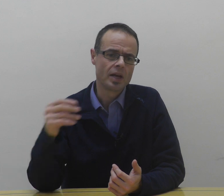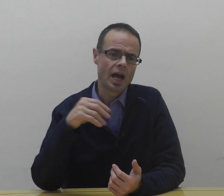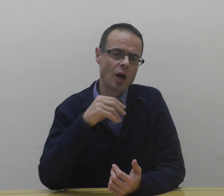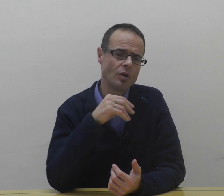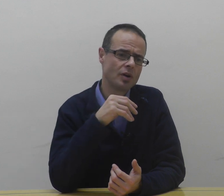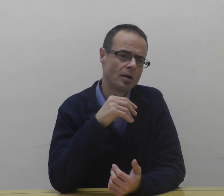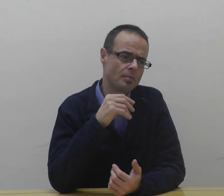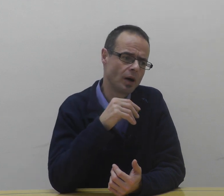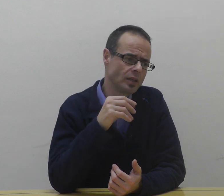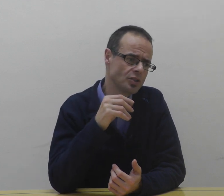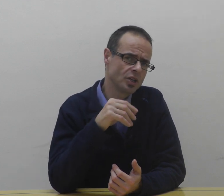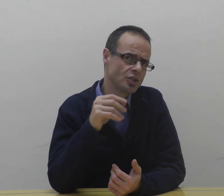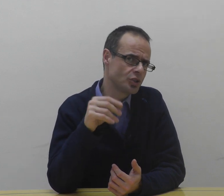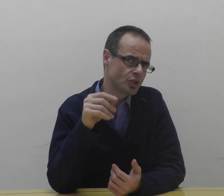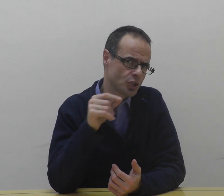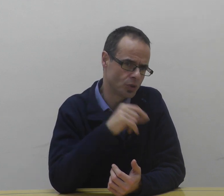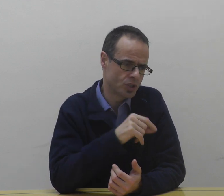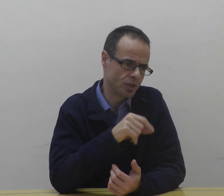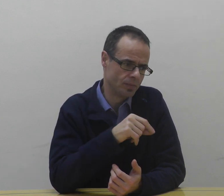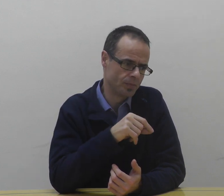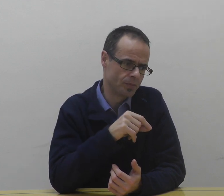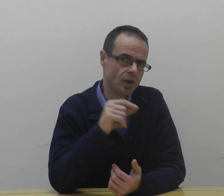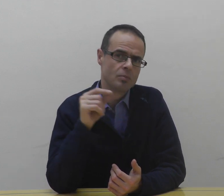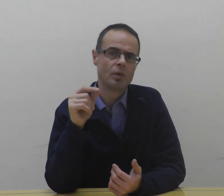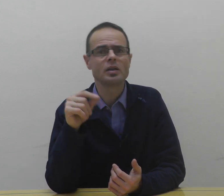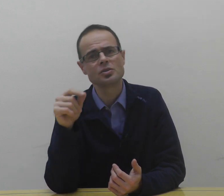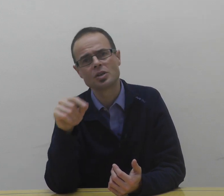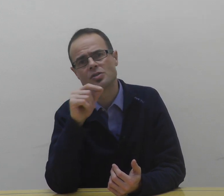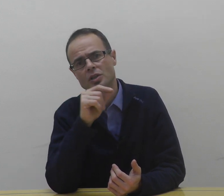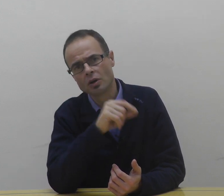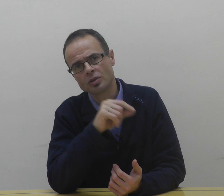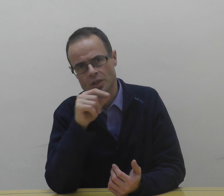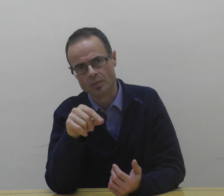However, my concern is not the short term. My concern is the long term.